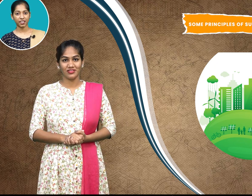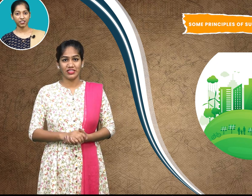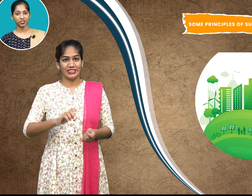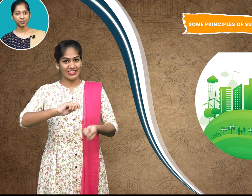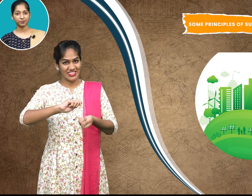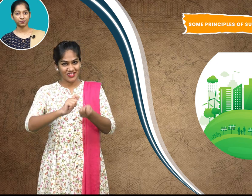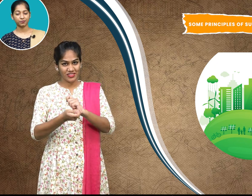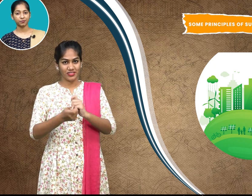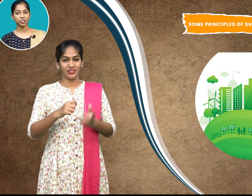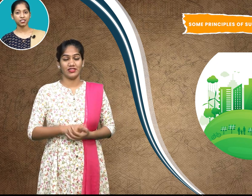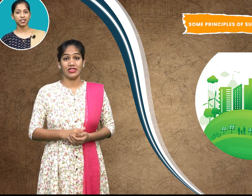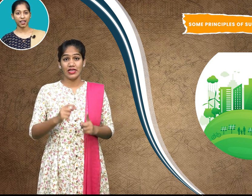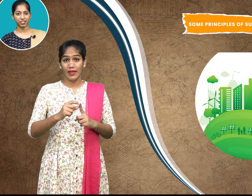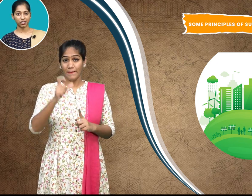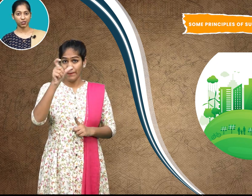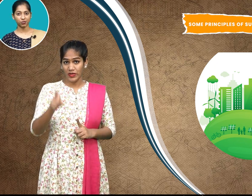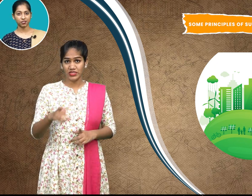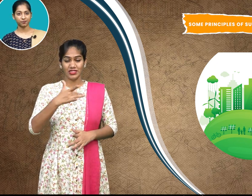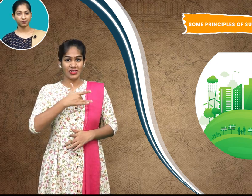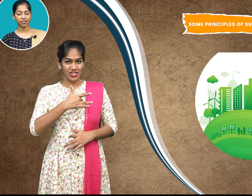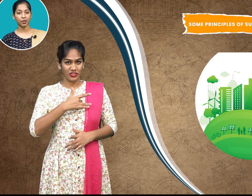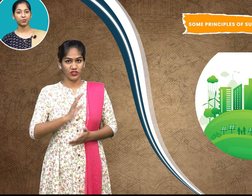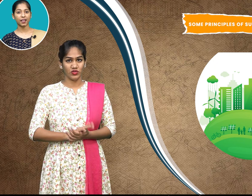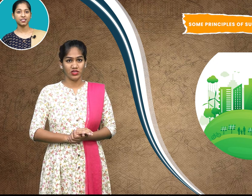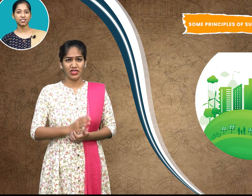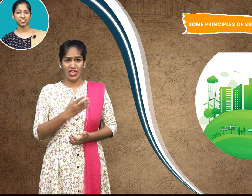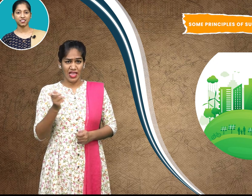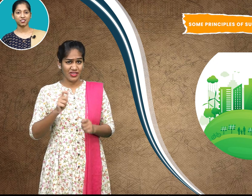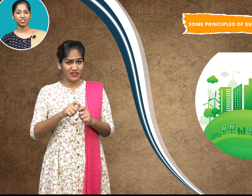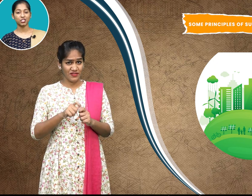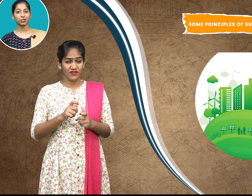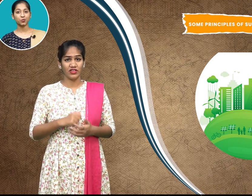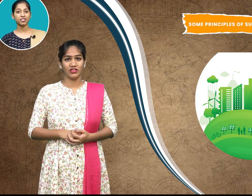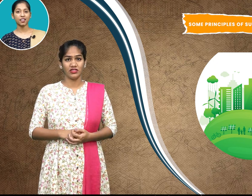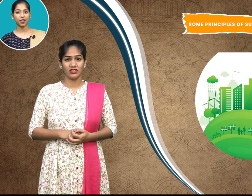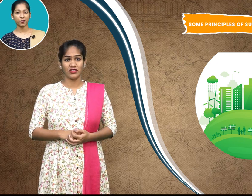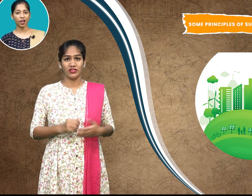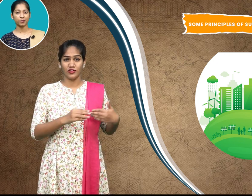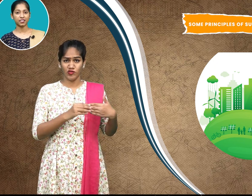change personal attitude and practices towards the environment